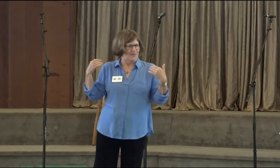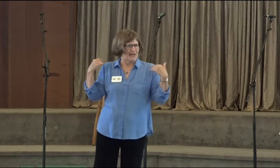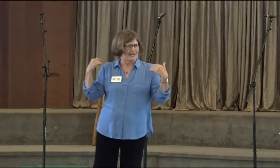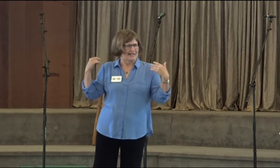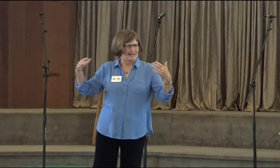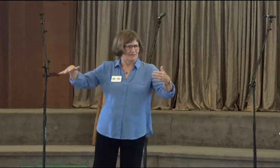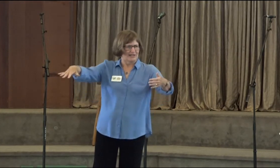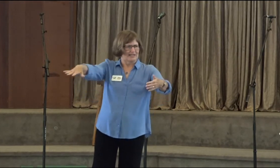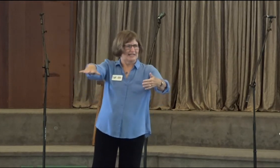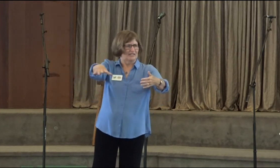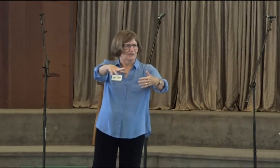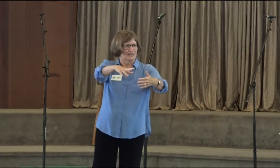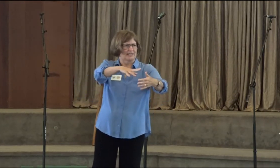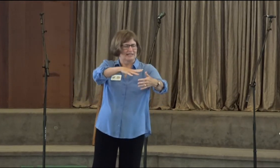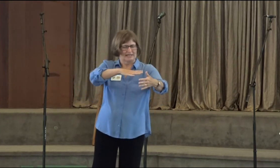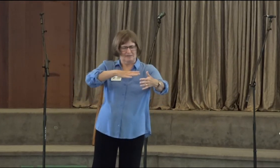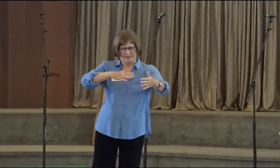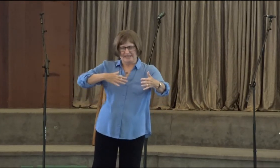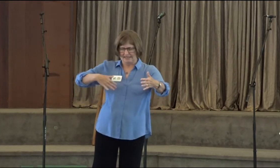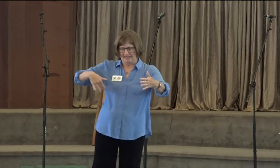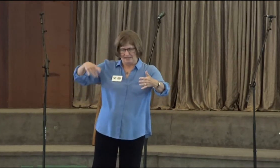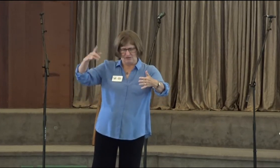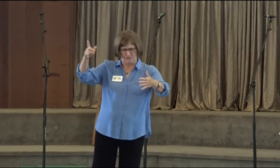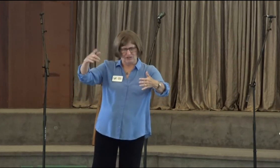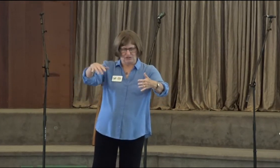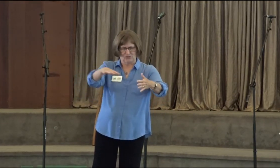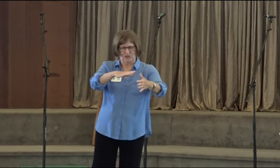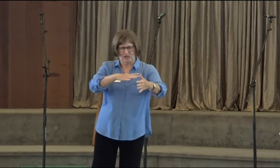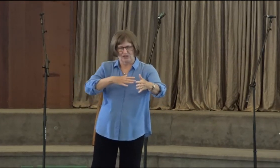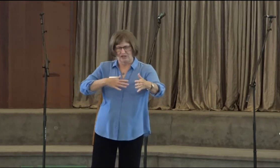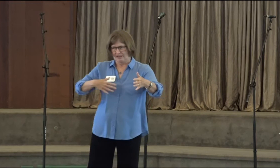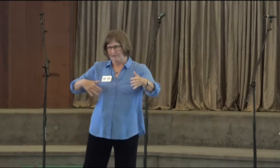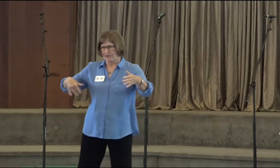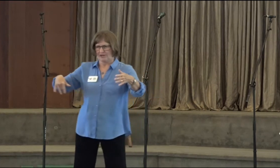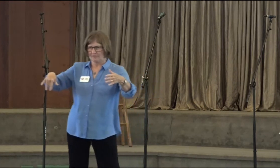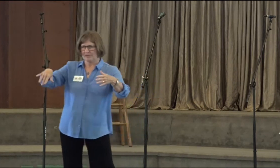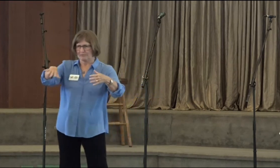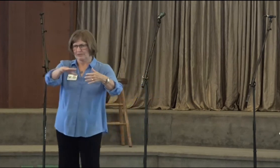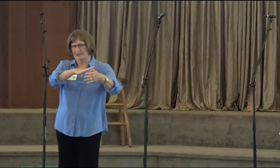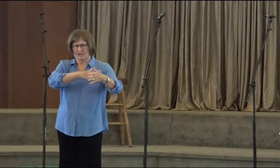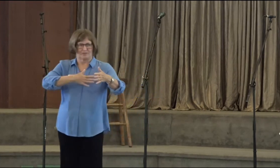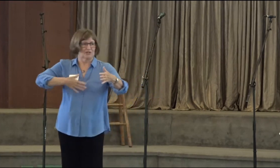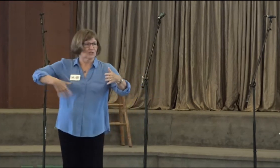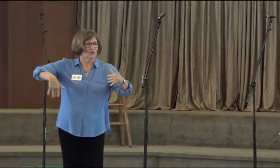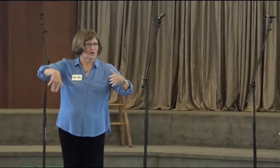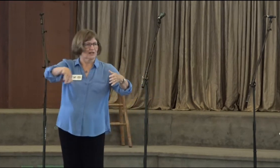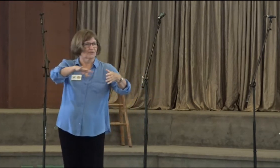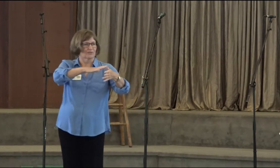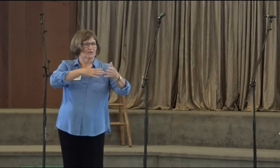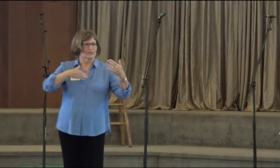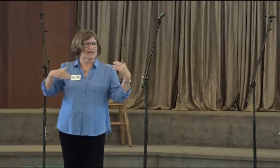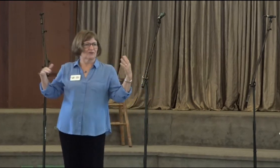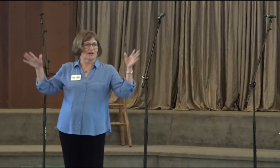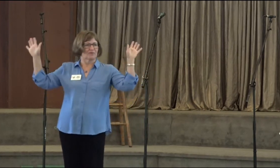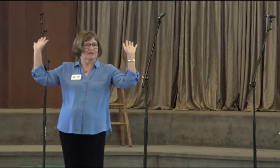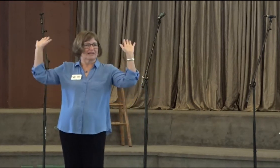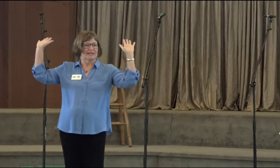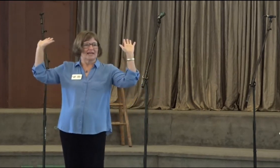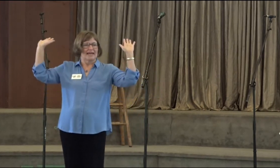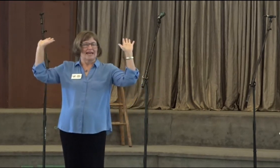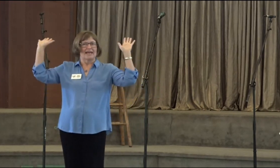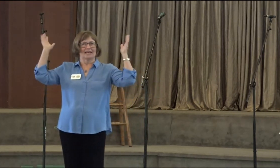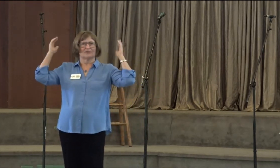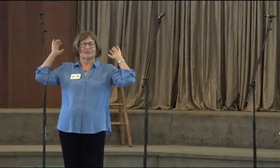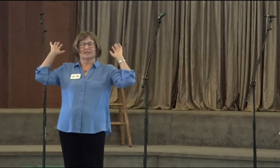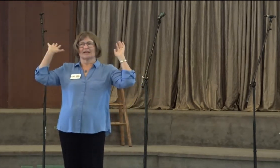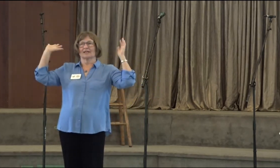when, when, during the beginning over in the social hall where people, especially the choir, were saying around me,